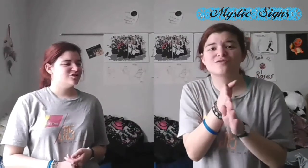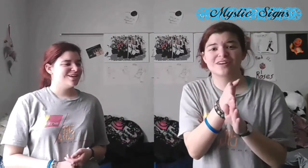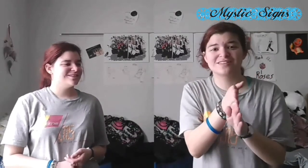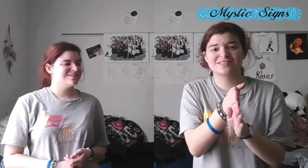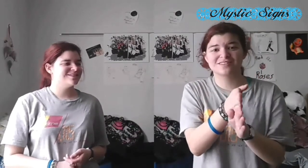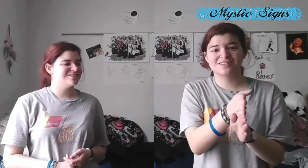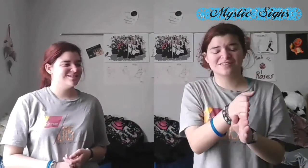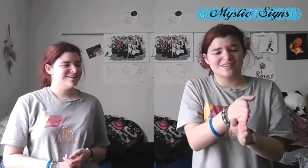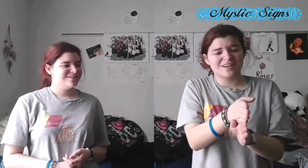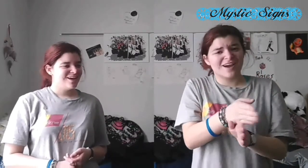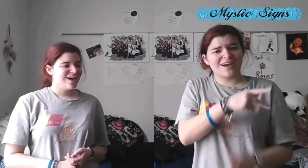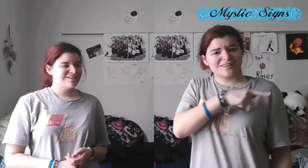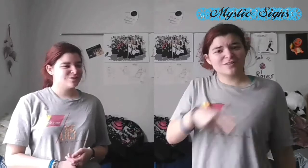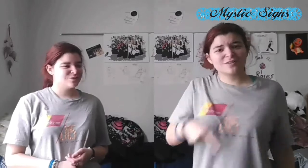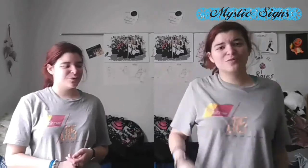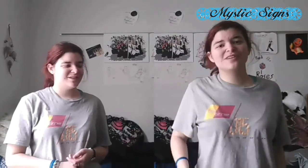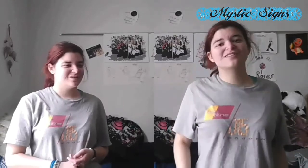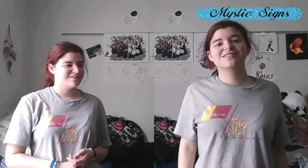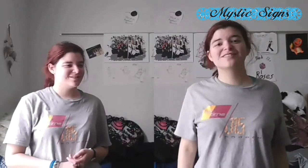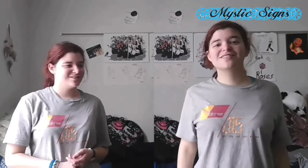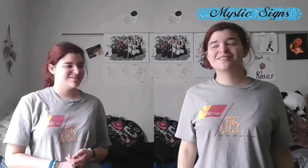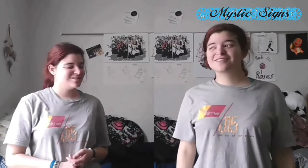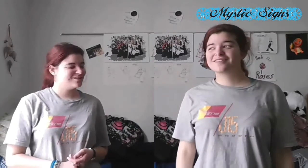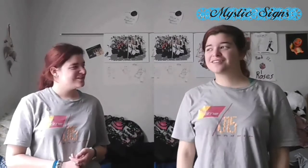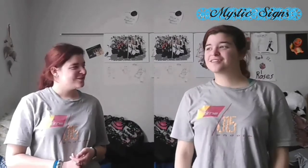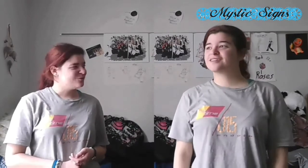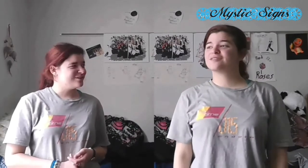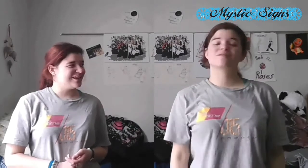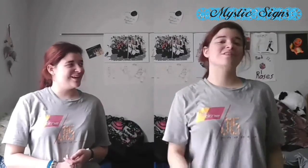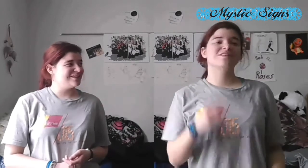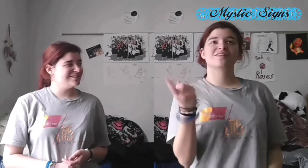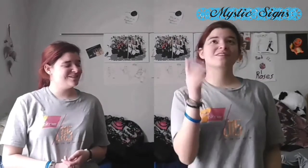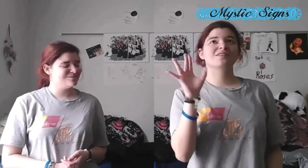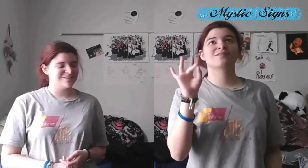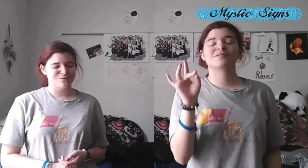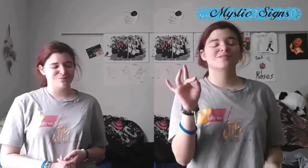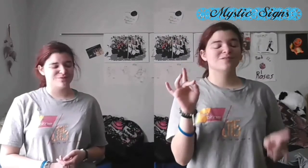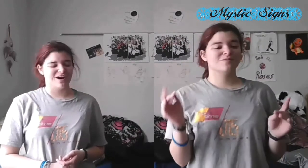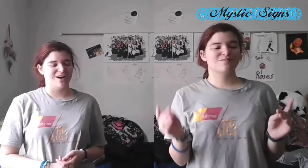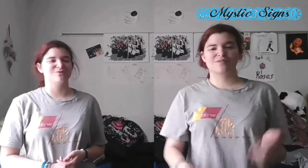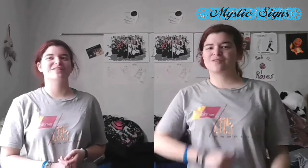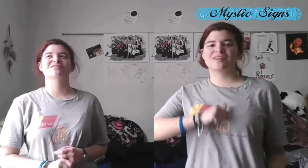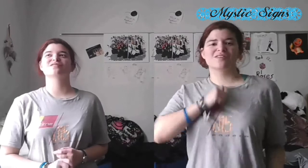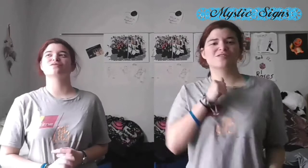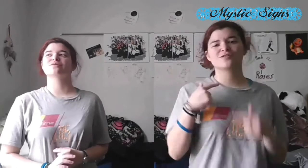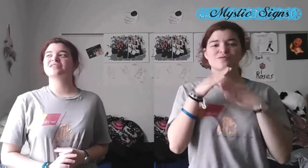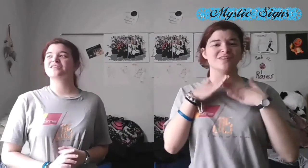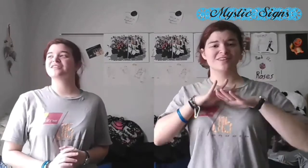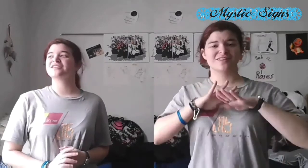as a queen, only eight, but so proud and serene,